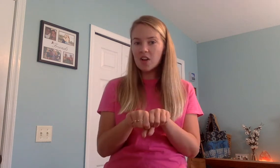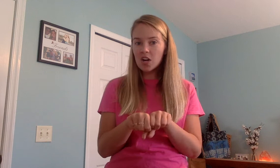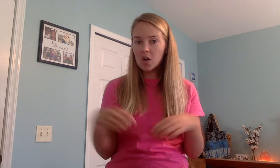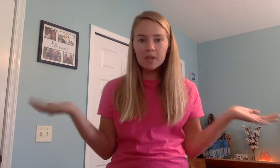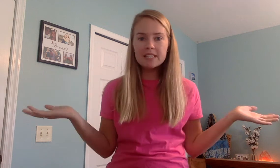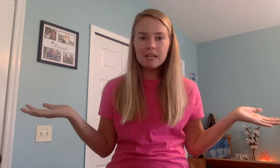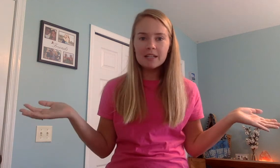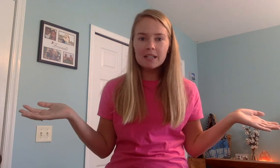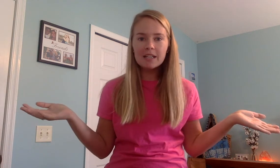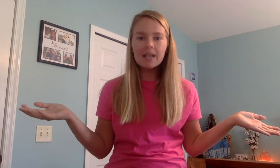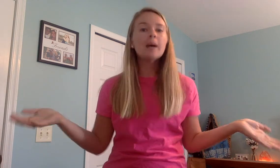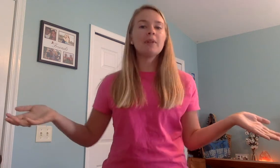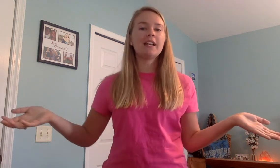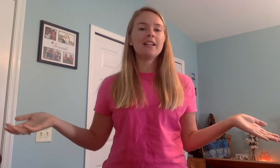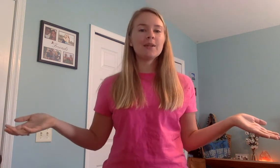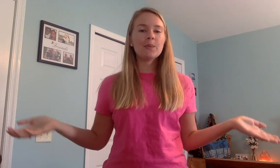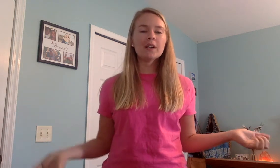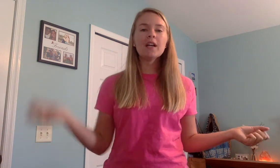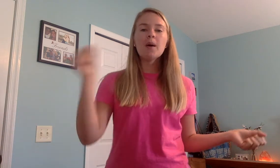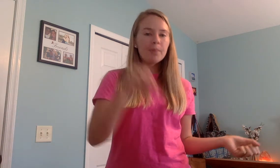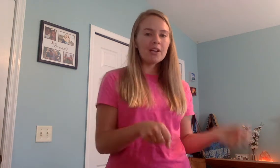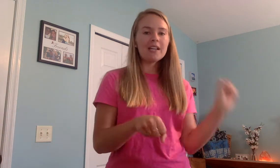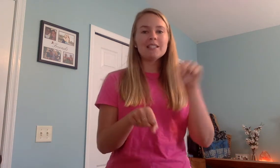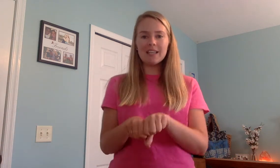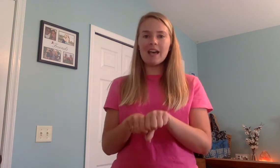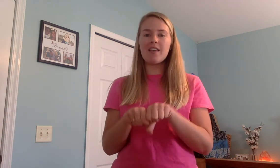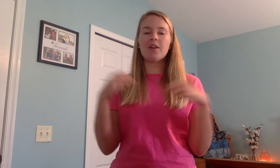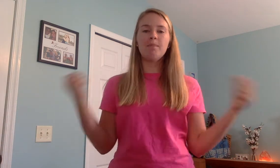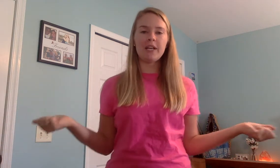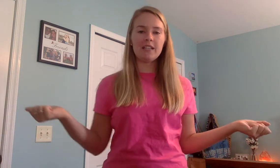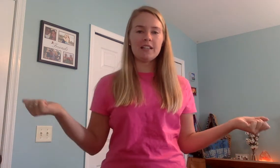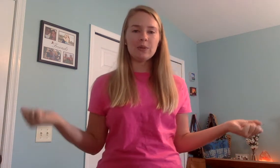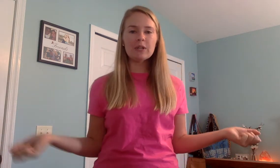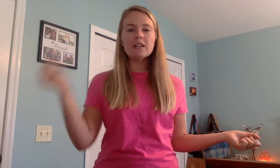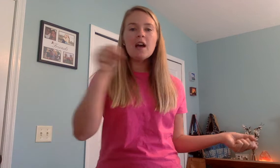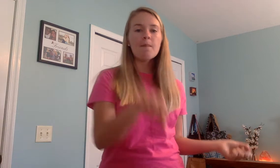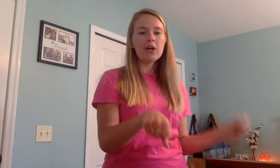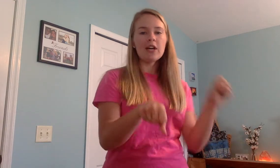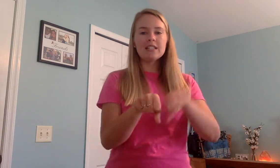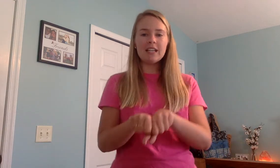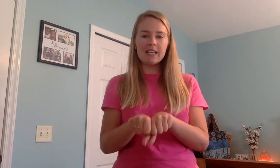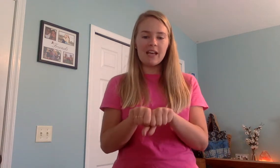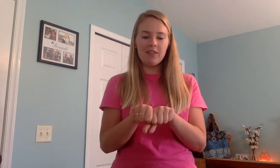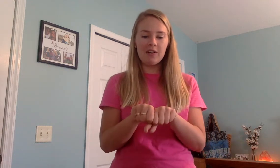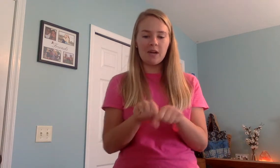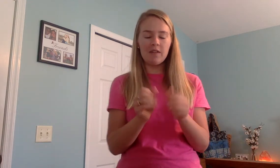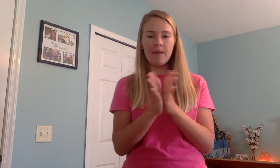What does it mean? Blending the word, put it together. Blending the word, put it together. All right,